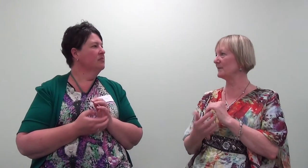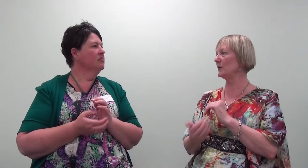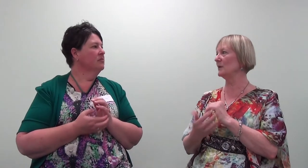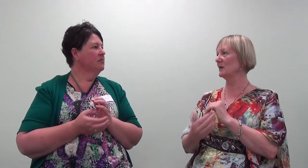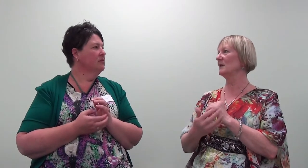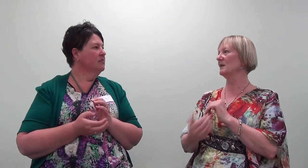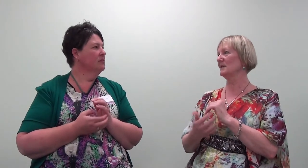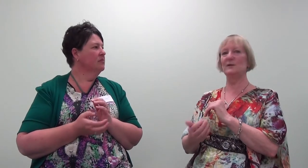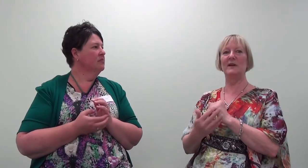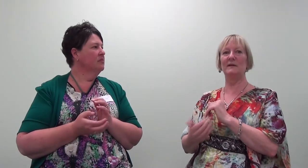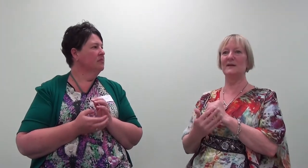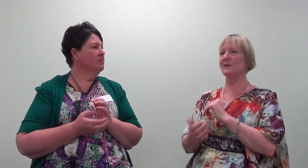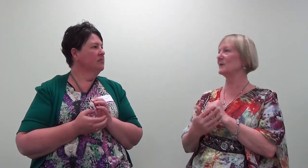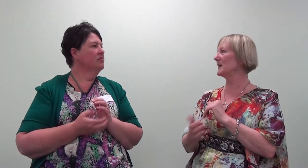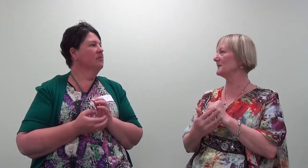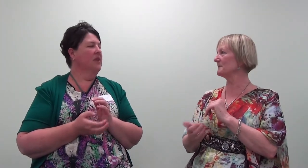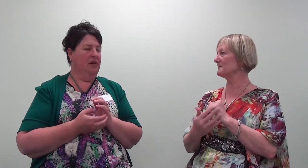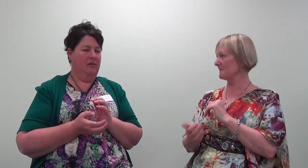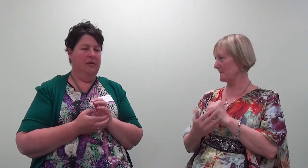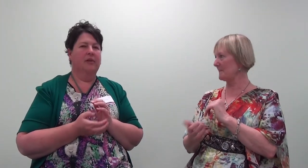of you still here in this room, yeah? Yeah, yeah.